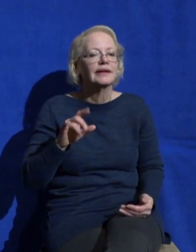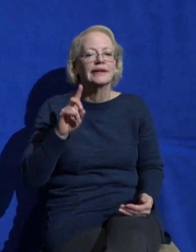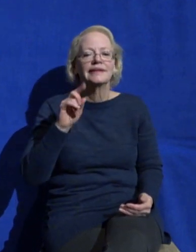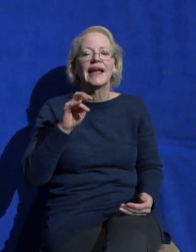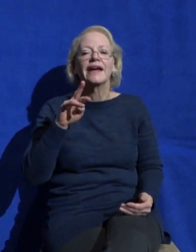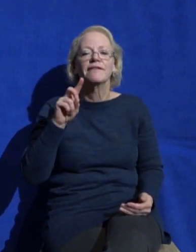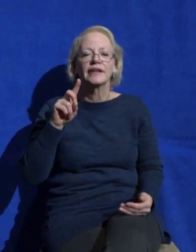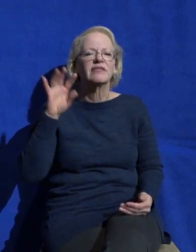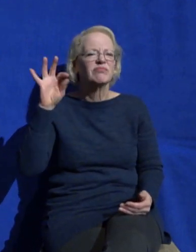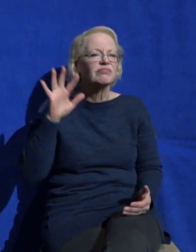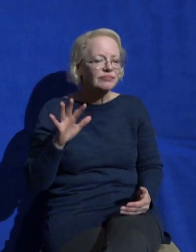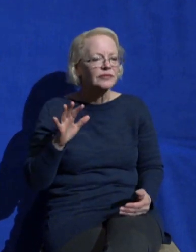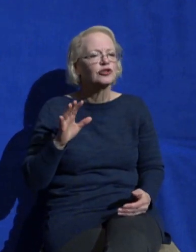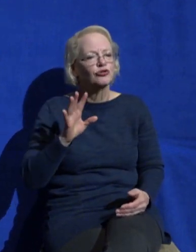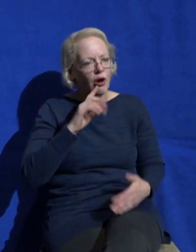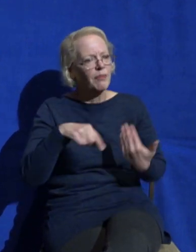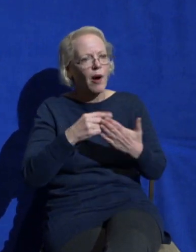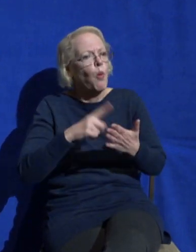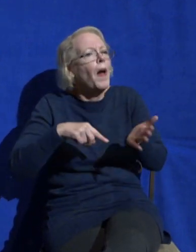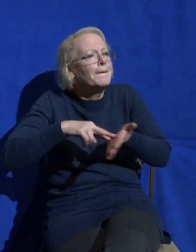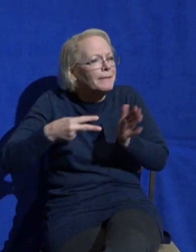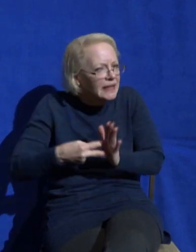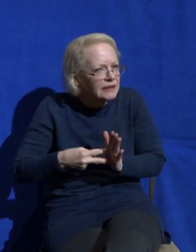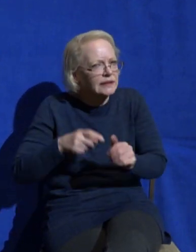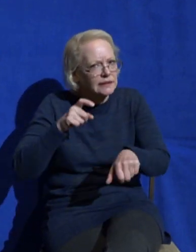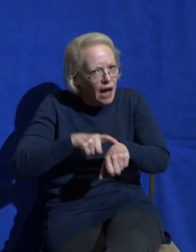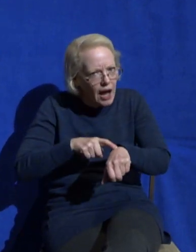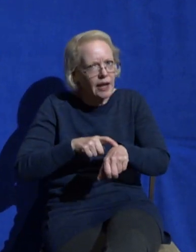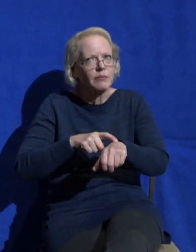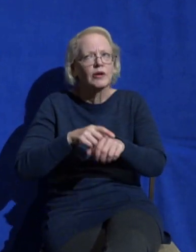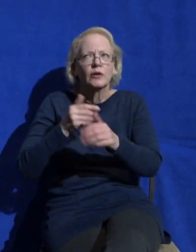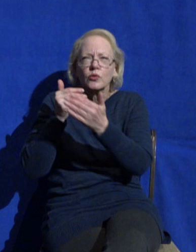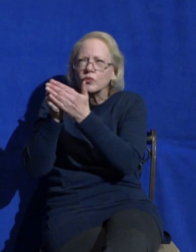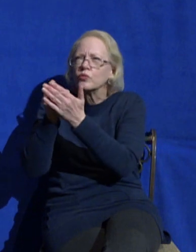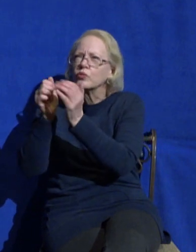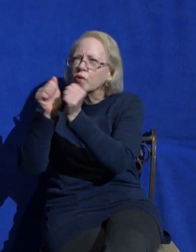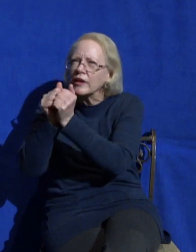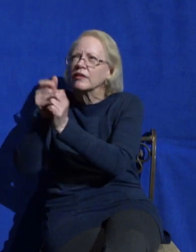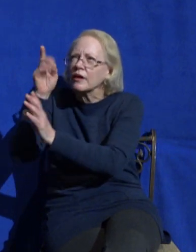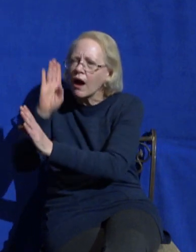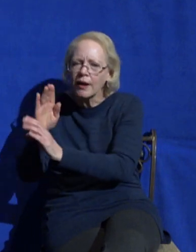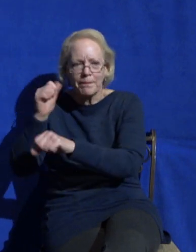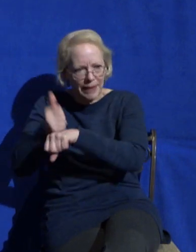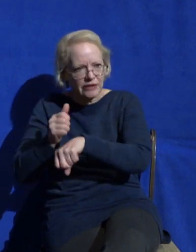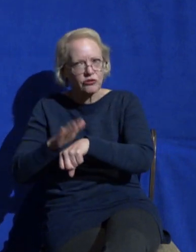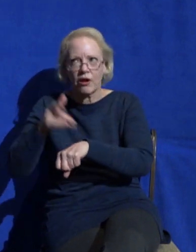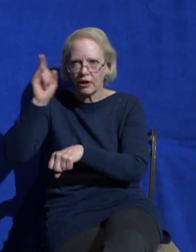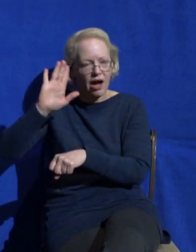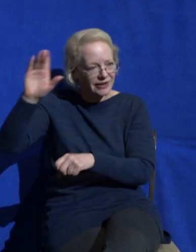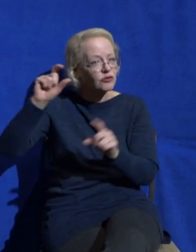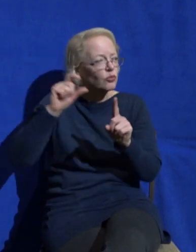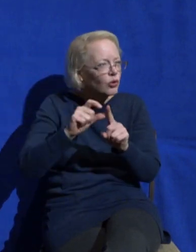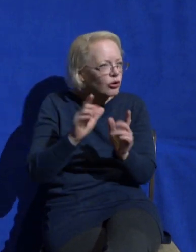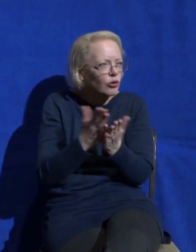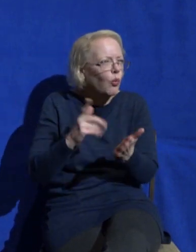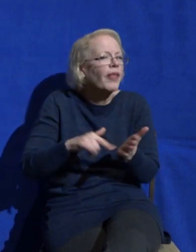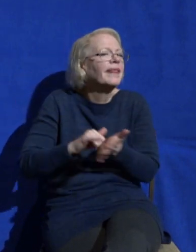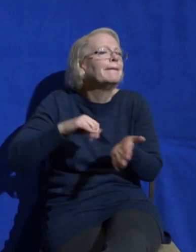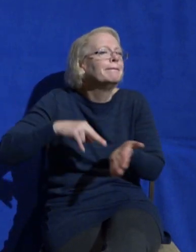with God in prayer based on his word and those resources more resources there that can help you figure out what that looks like practically but with the